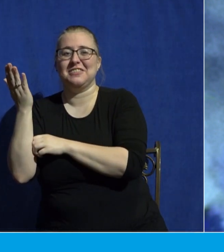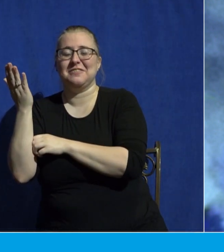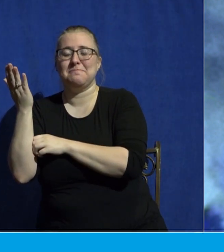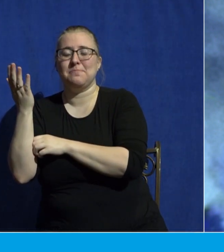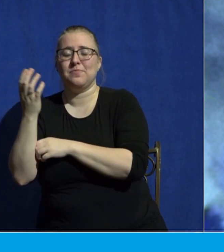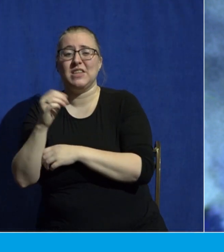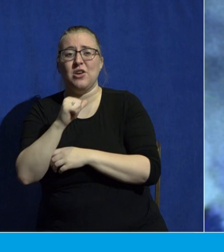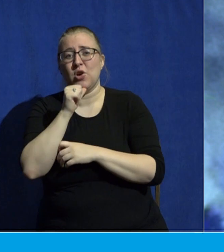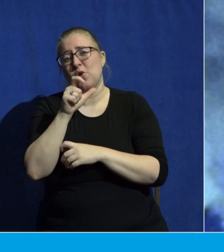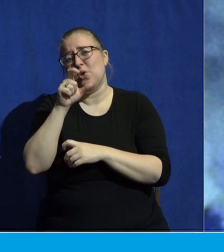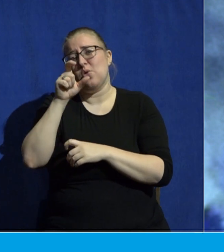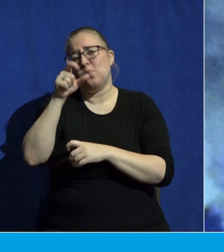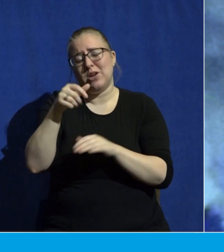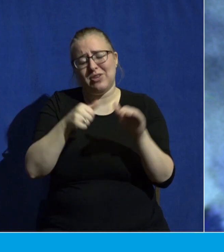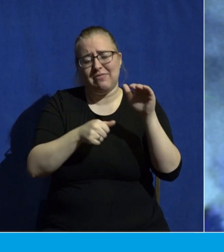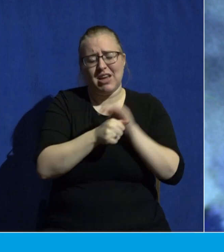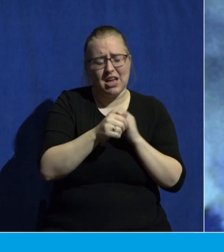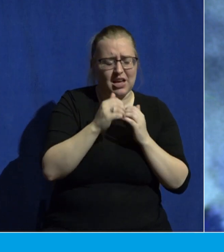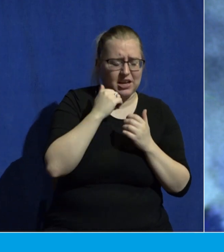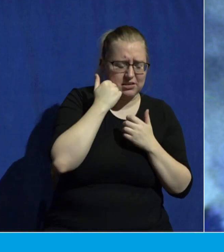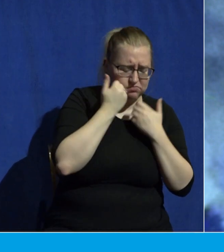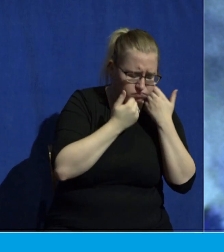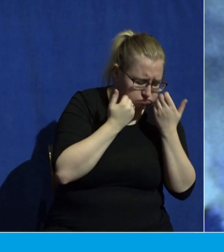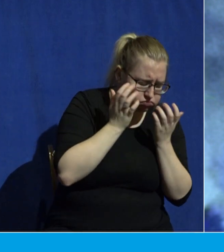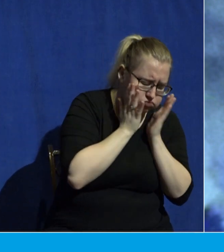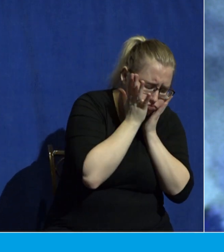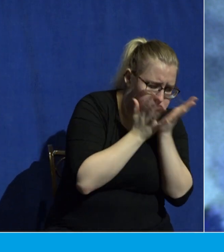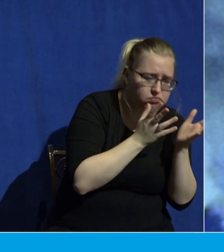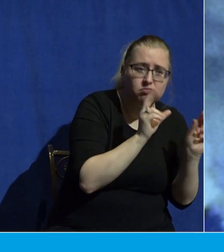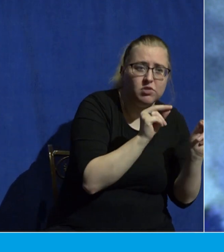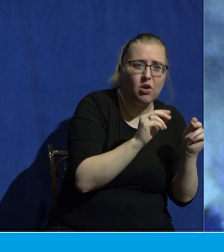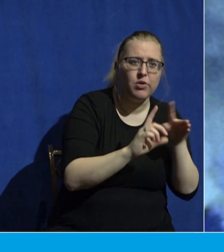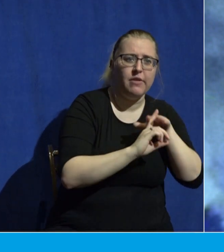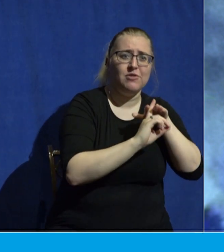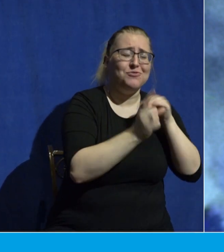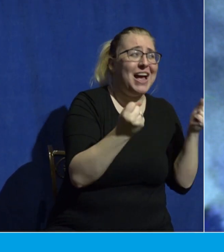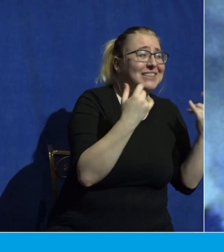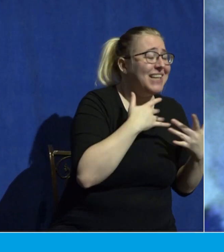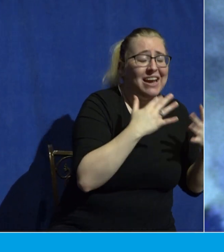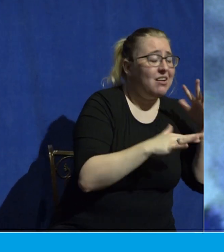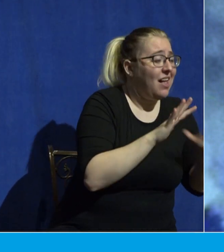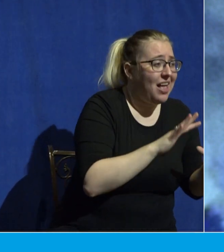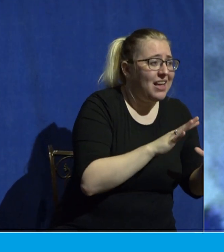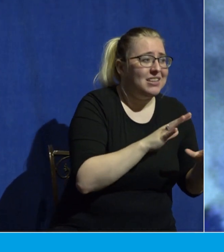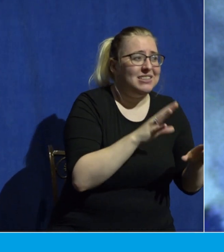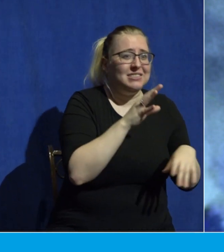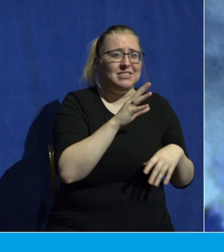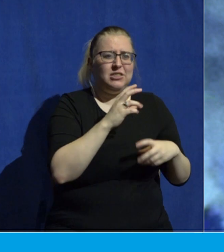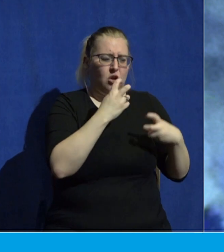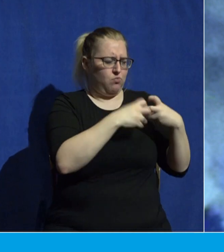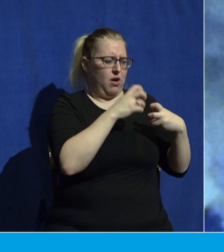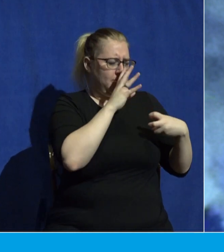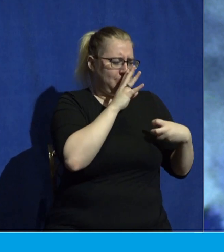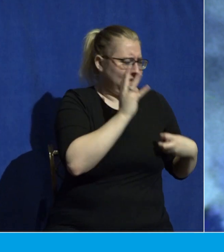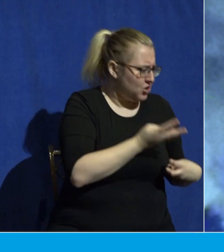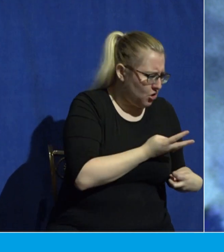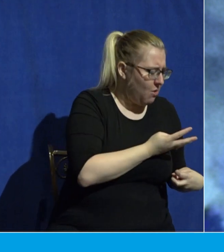to hide in shame. We no longer have to run in fear. We no longer have to ignore our issues. We no longer have to fake it.